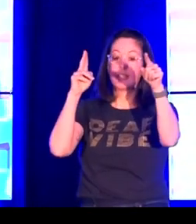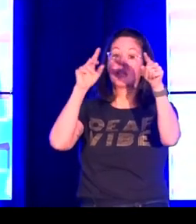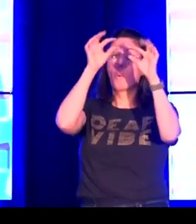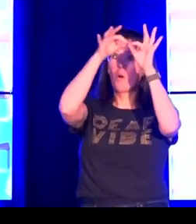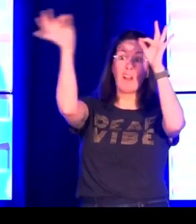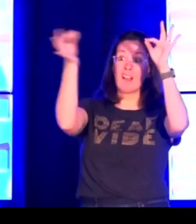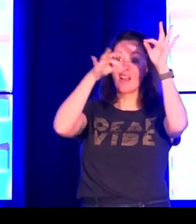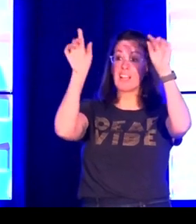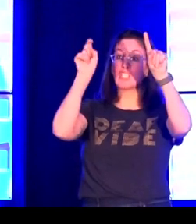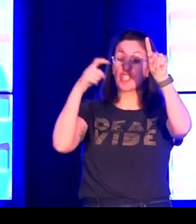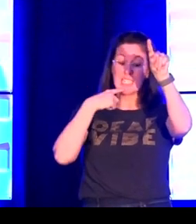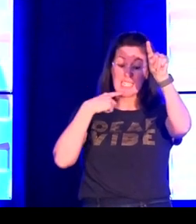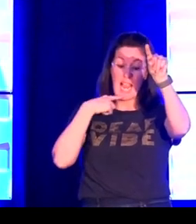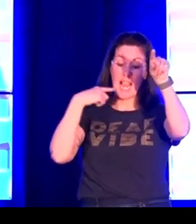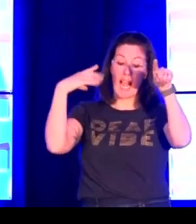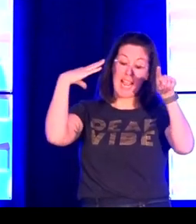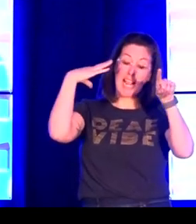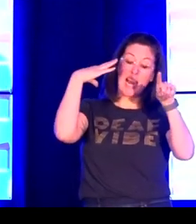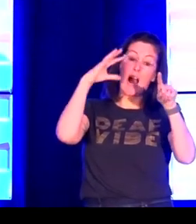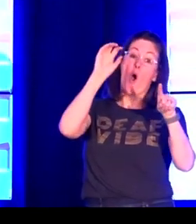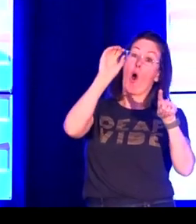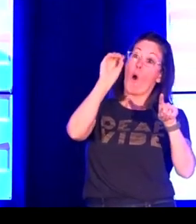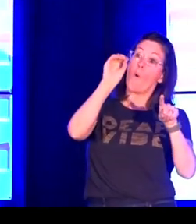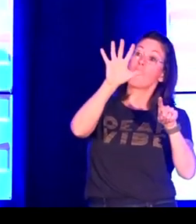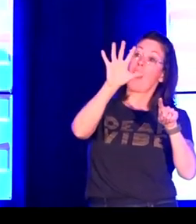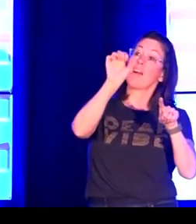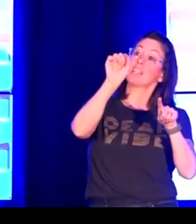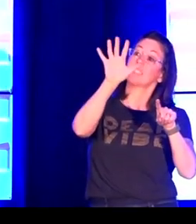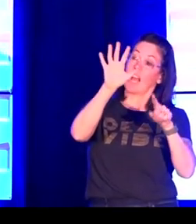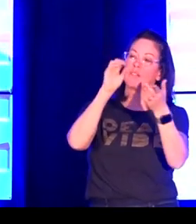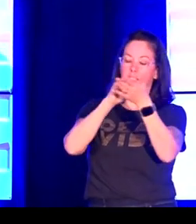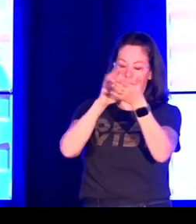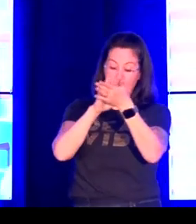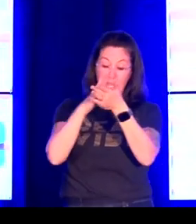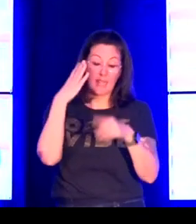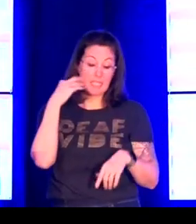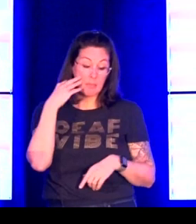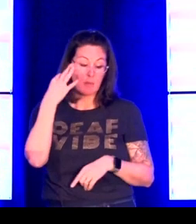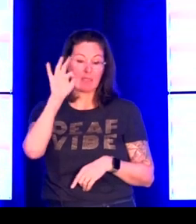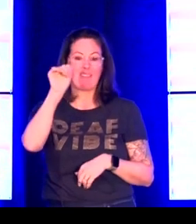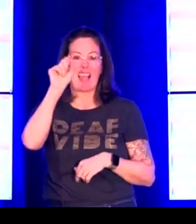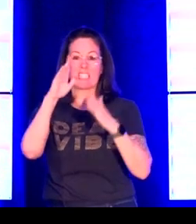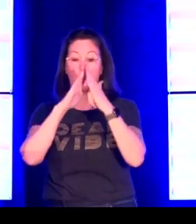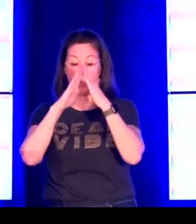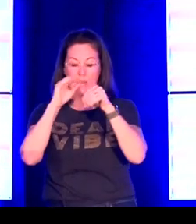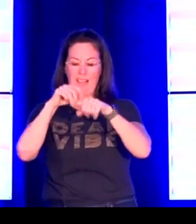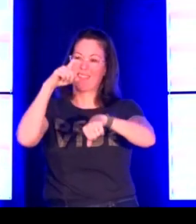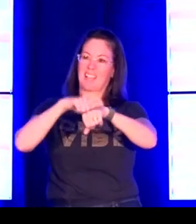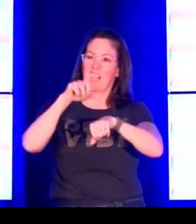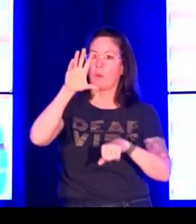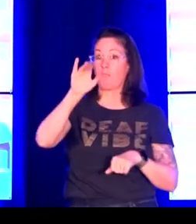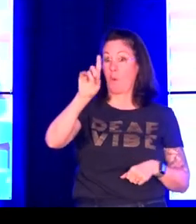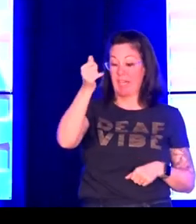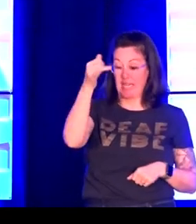Now, here's another one. And again, the formatting cut off the top of the title. But